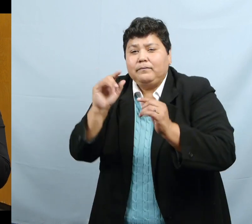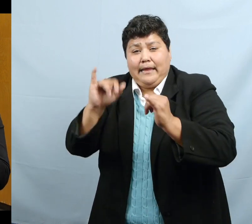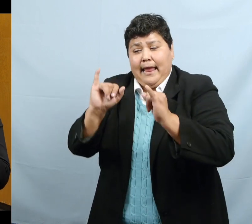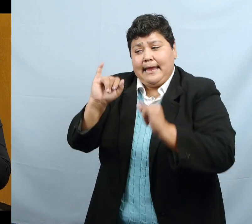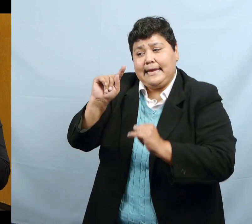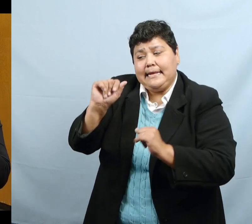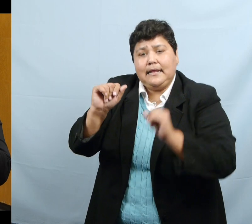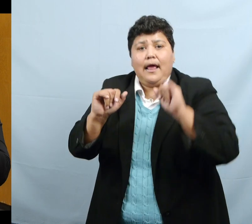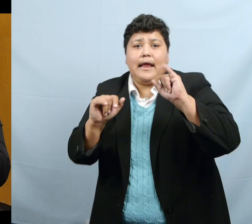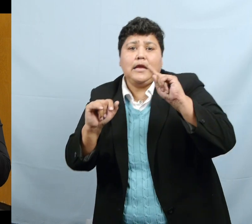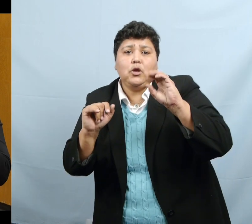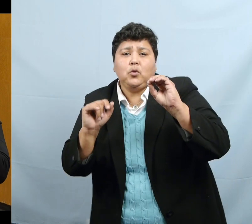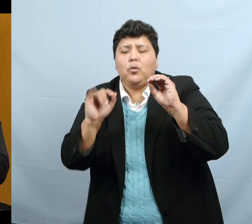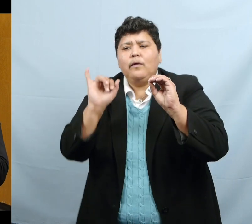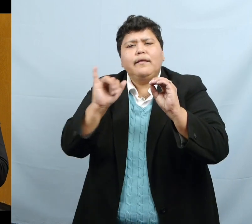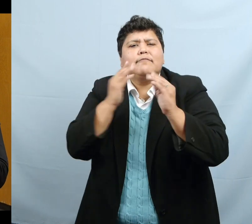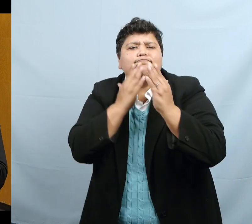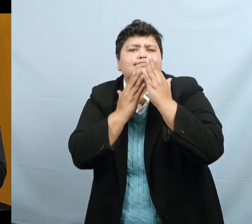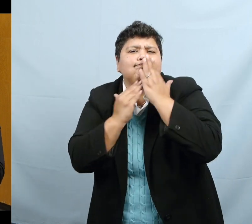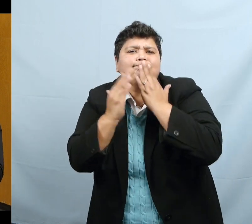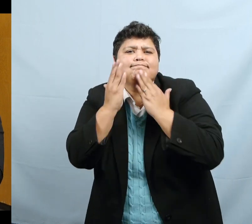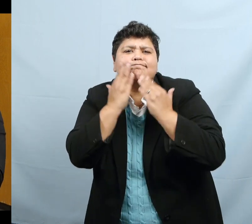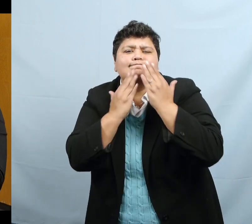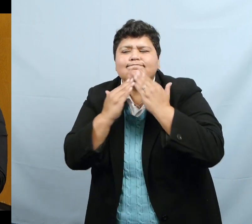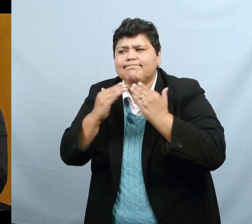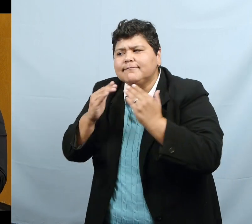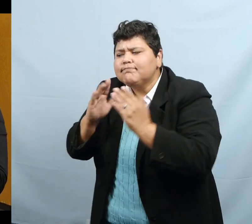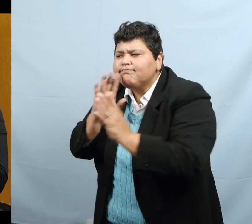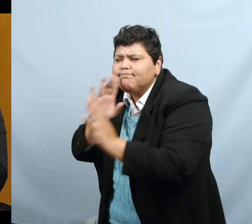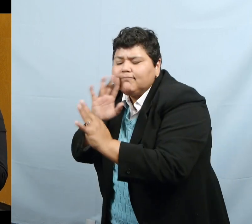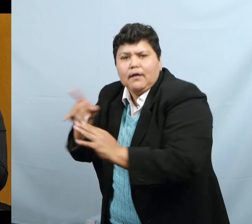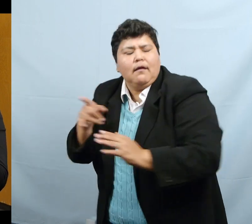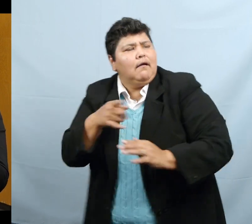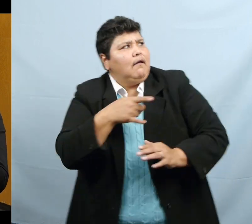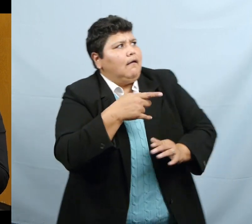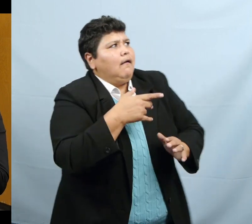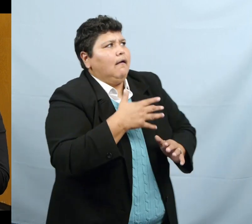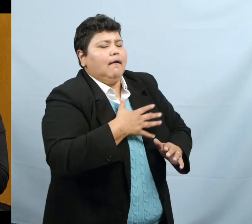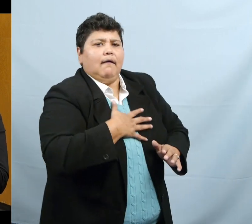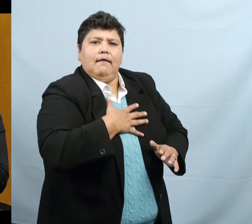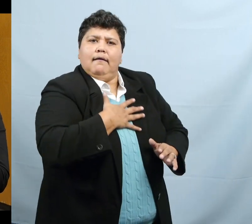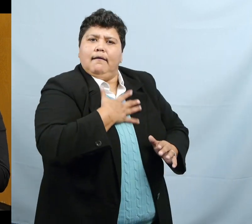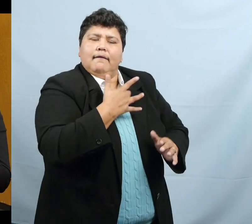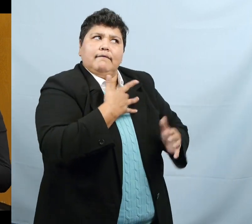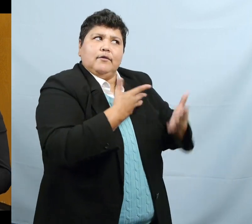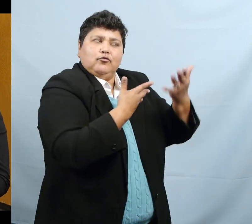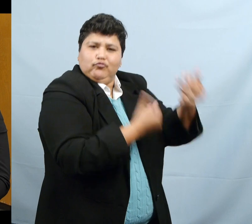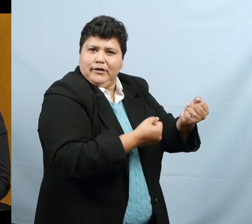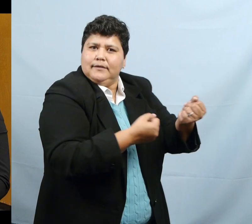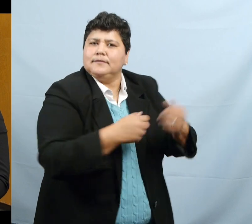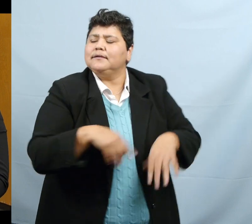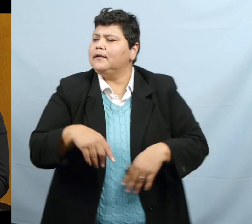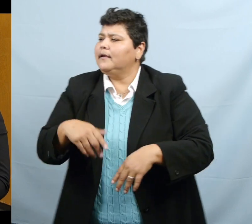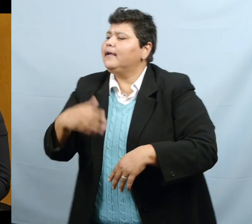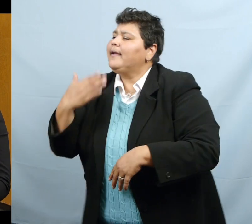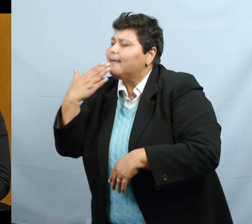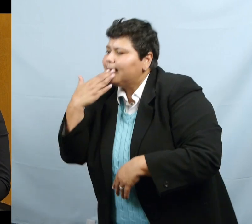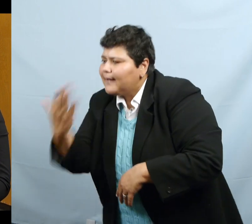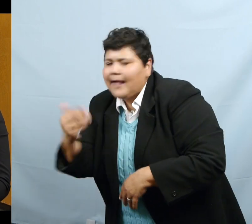Claro que sí. Ajá. Gracias señora. Buenos días señora. All those things.